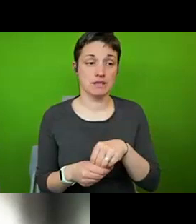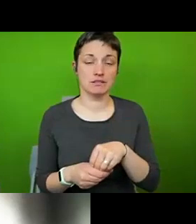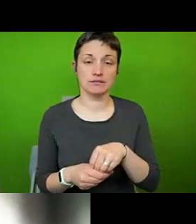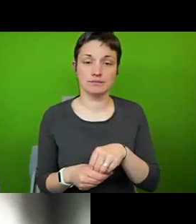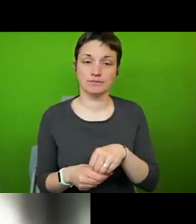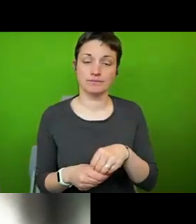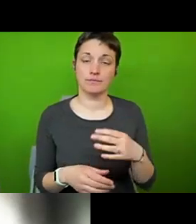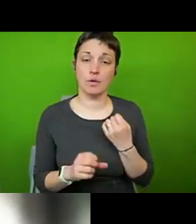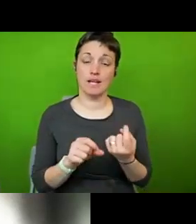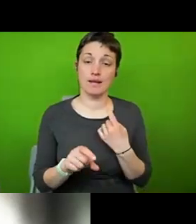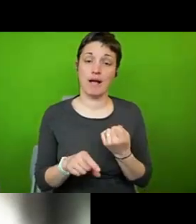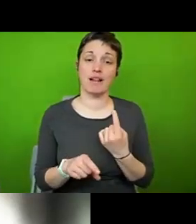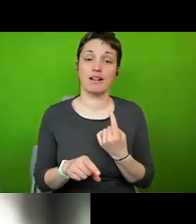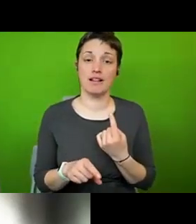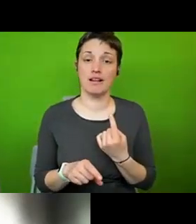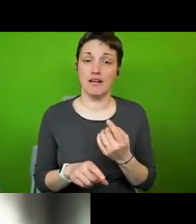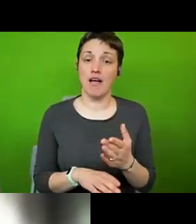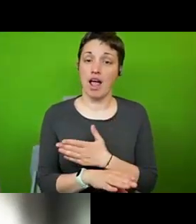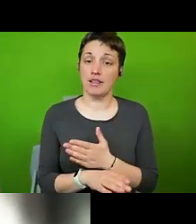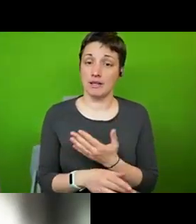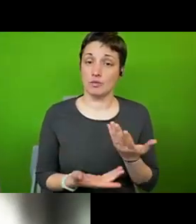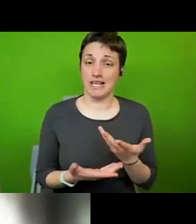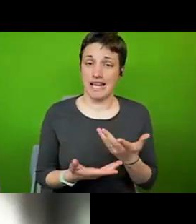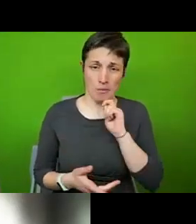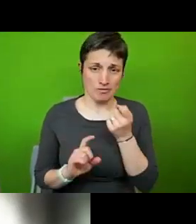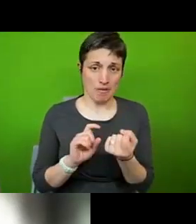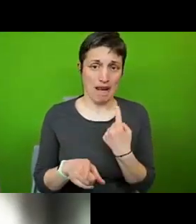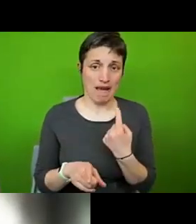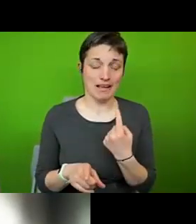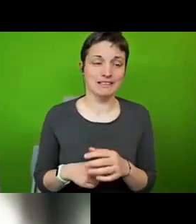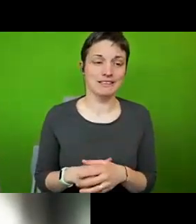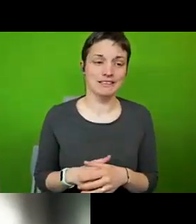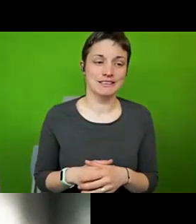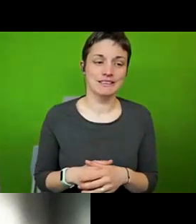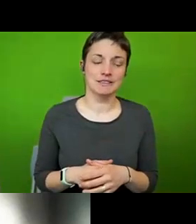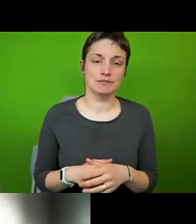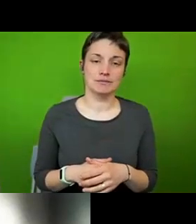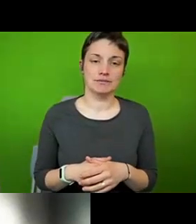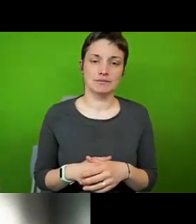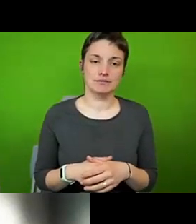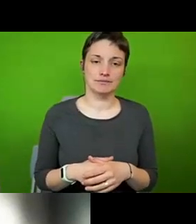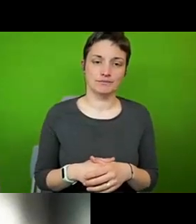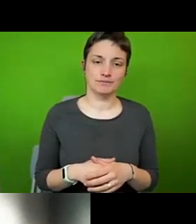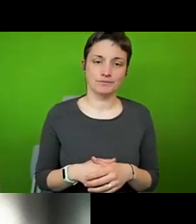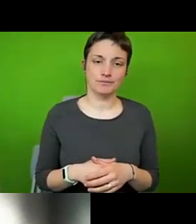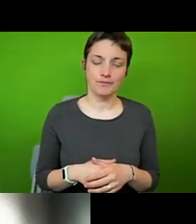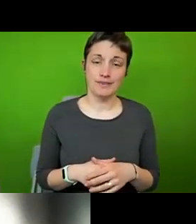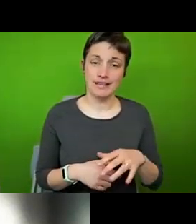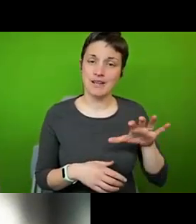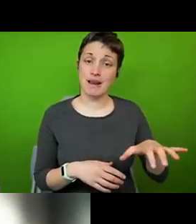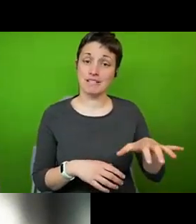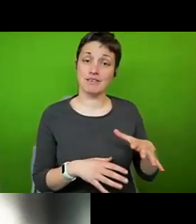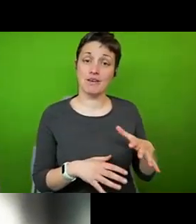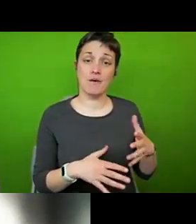earlier today and we will reply to it joshua um but it's a place uh from which my daughter has recently returned